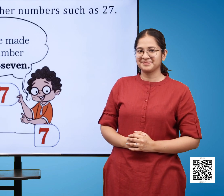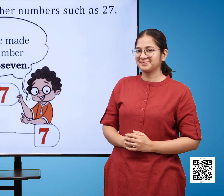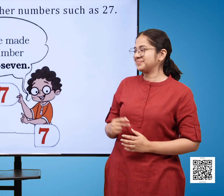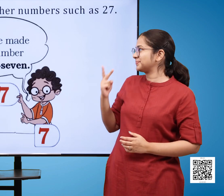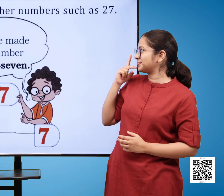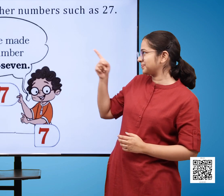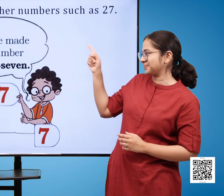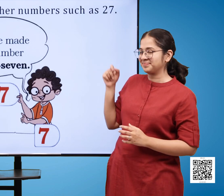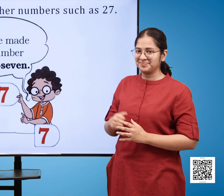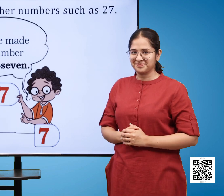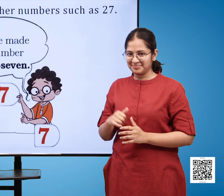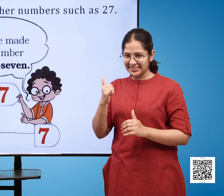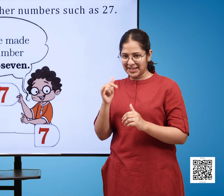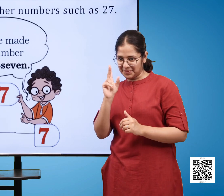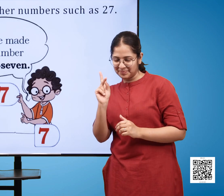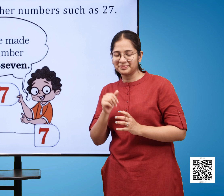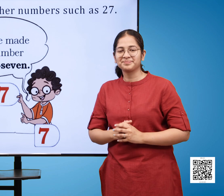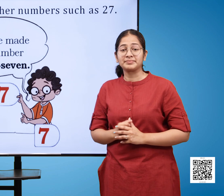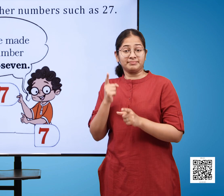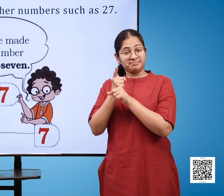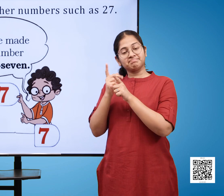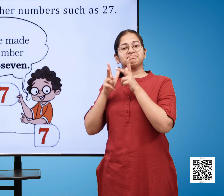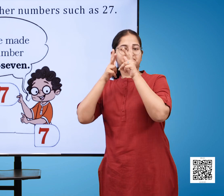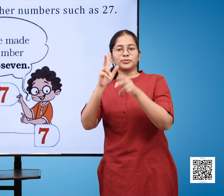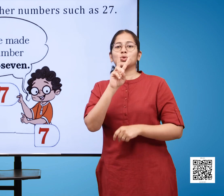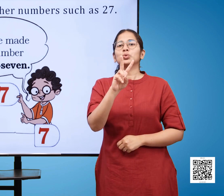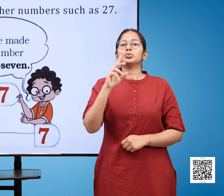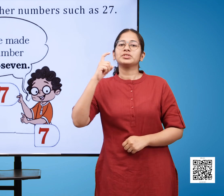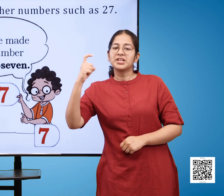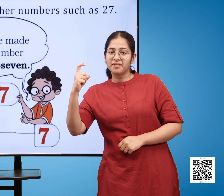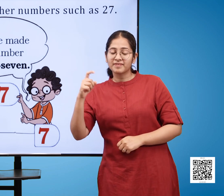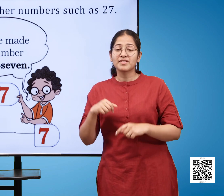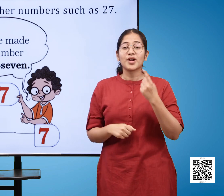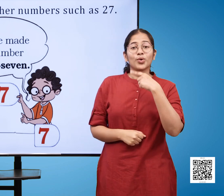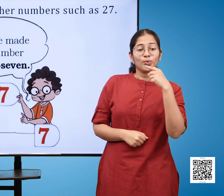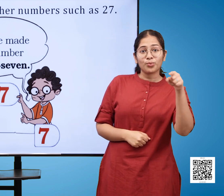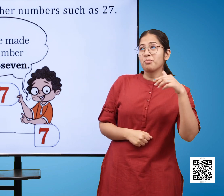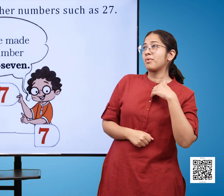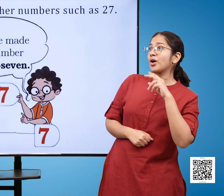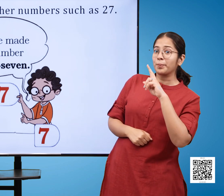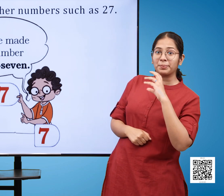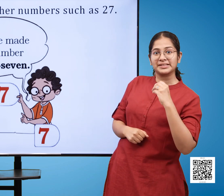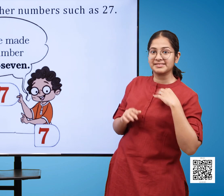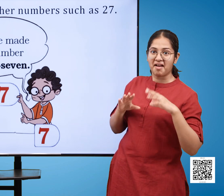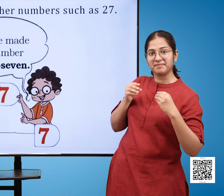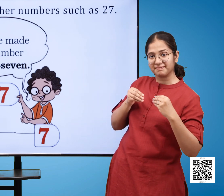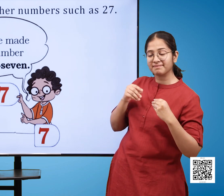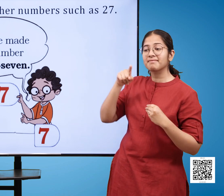the game continues for other numbers such as 27 the girl is holding card 20